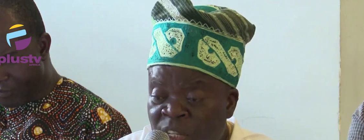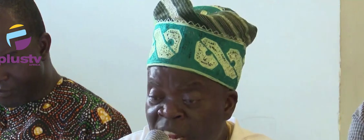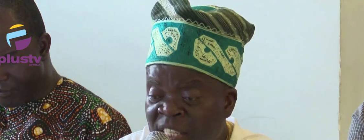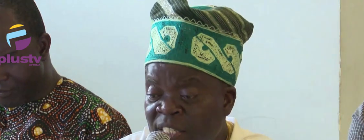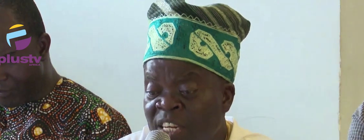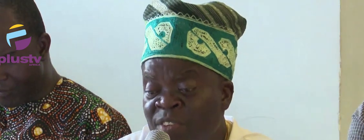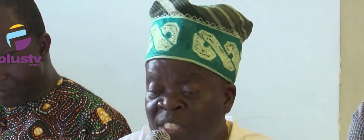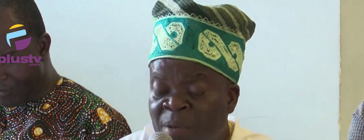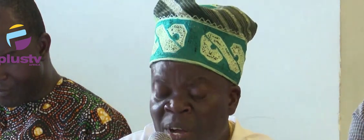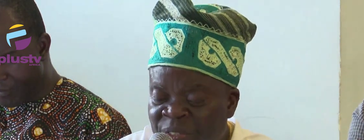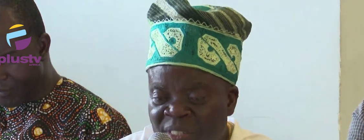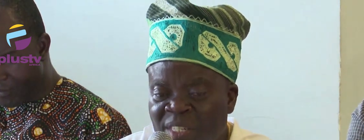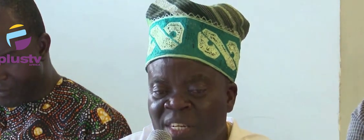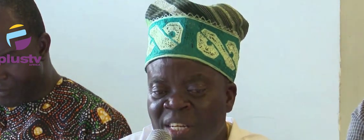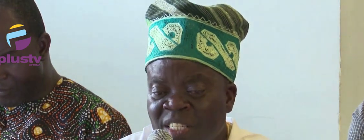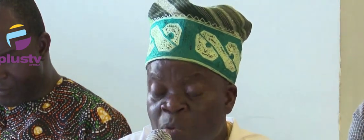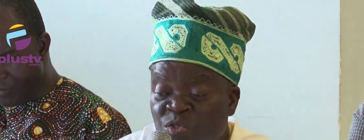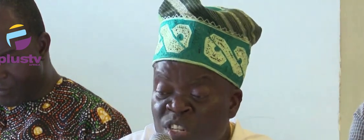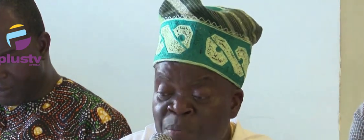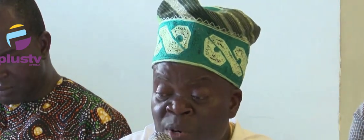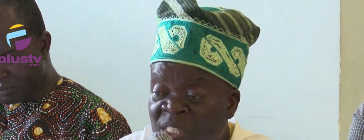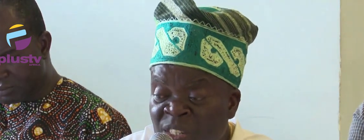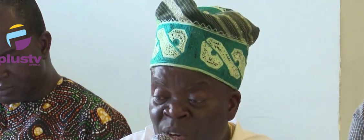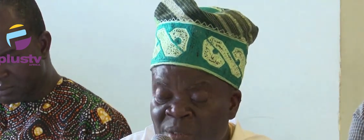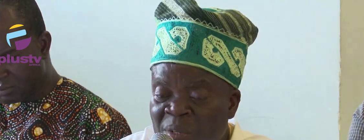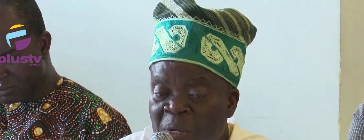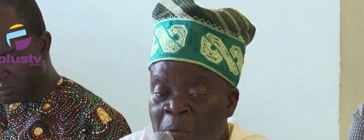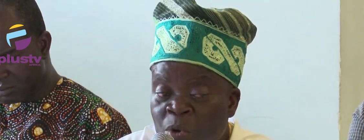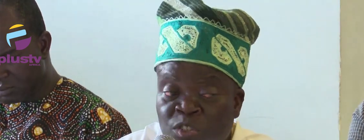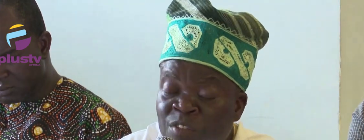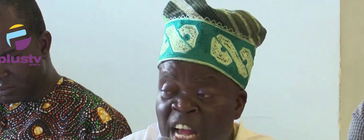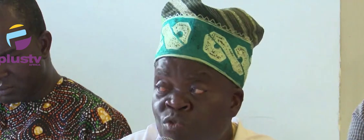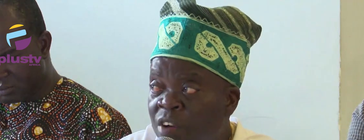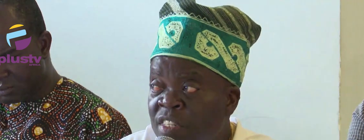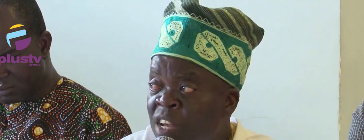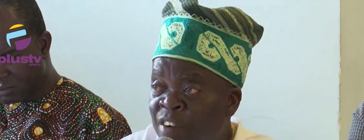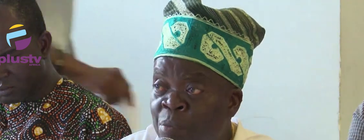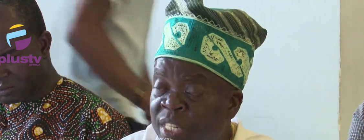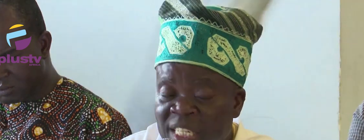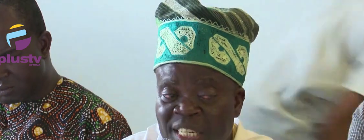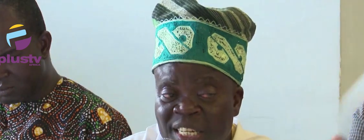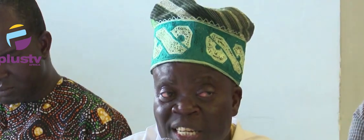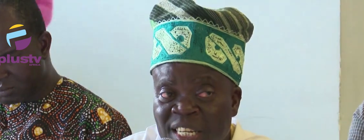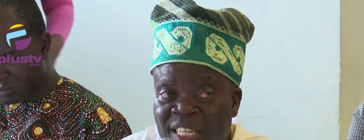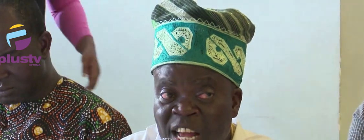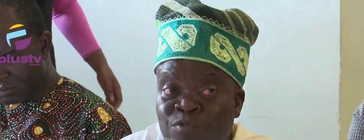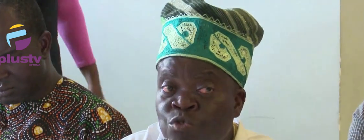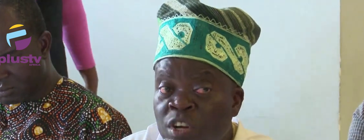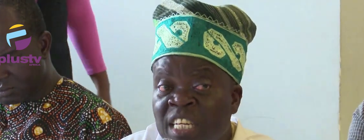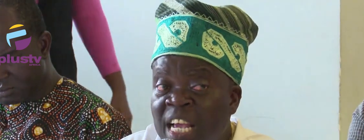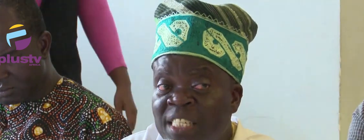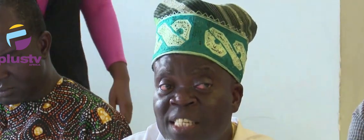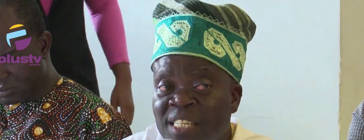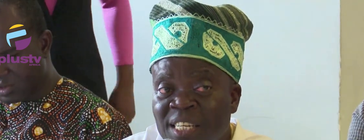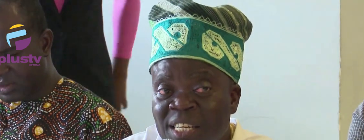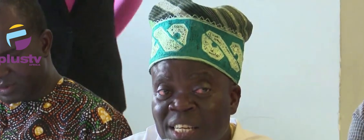They had all tenants living the same house. They went to the police station. Because of that one, they have to